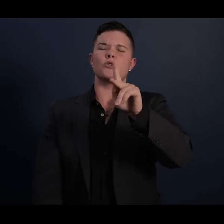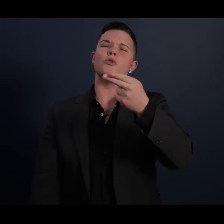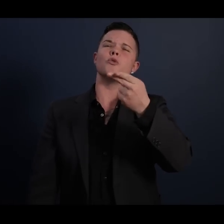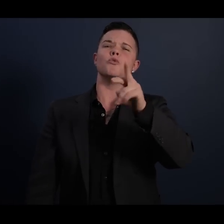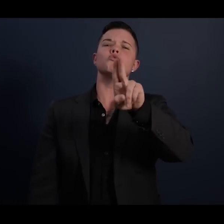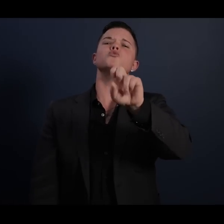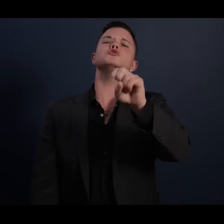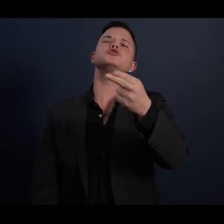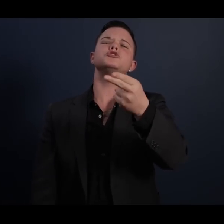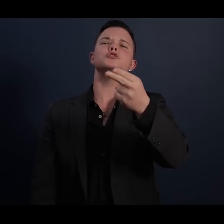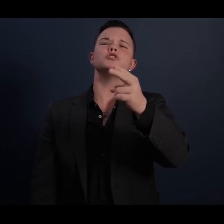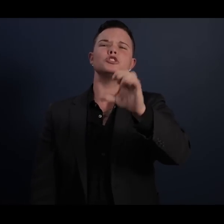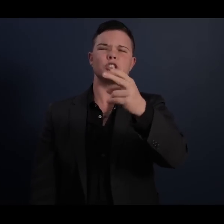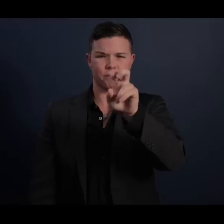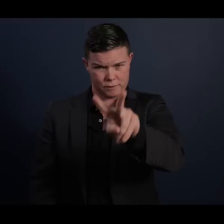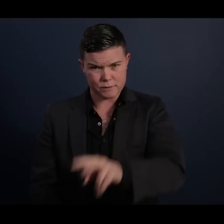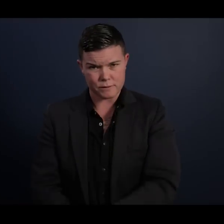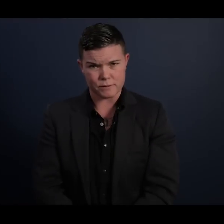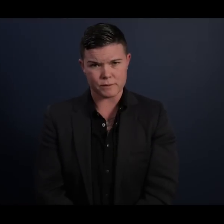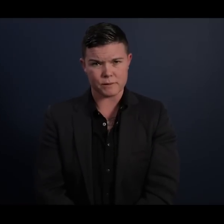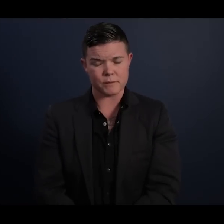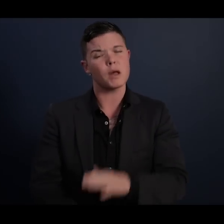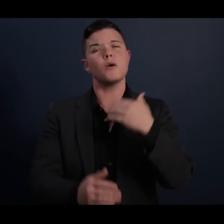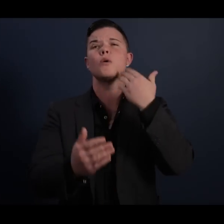and reached the final days of the Cold War.